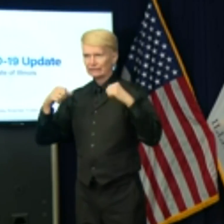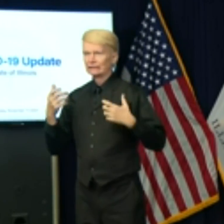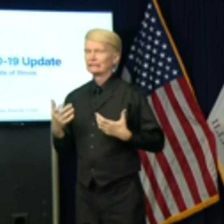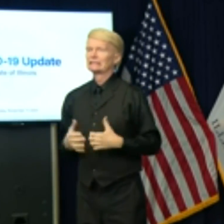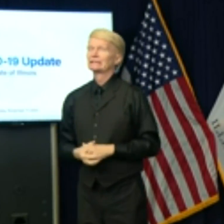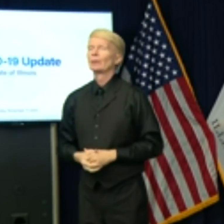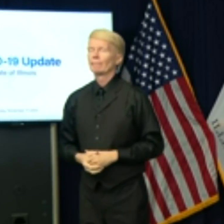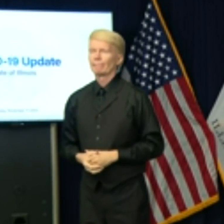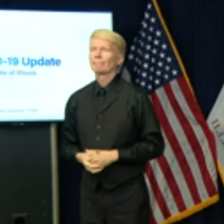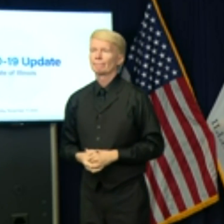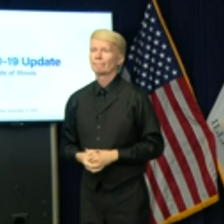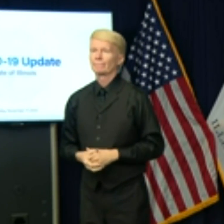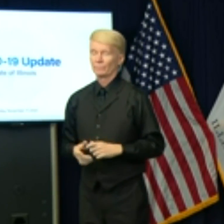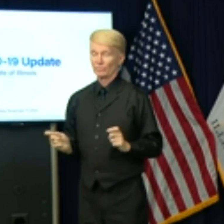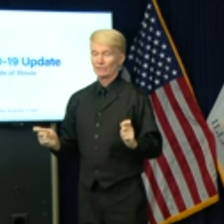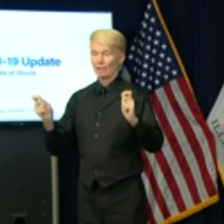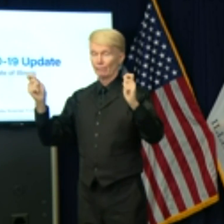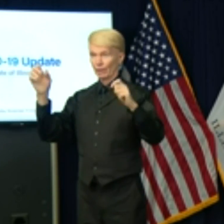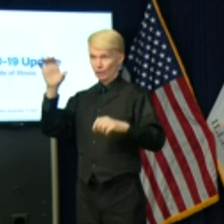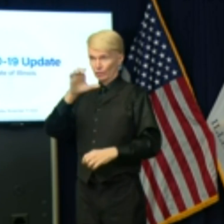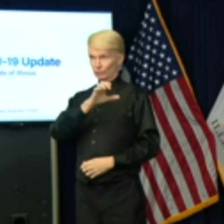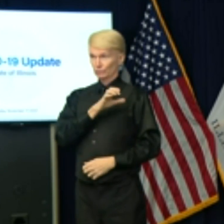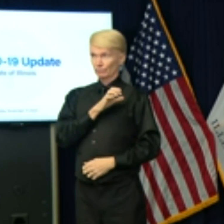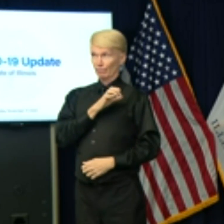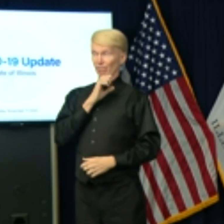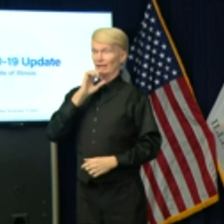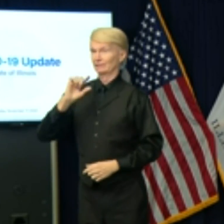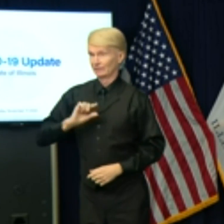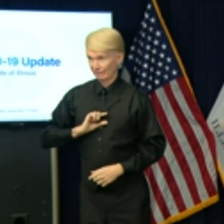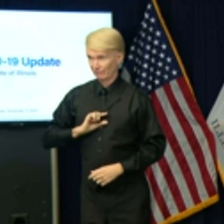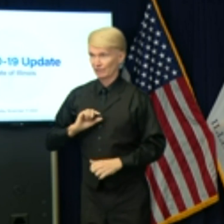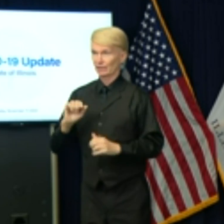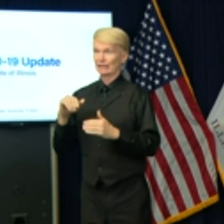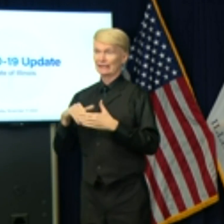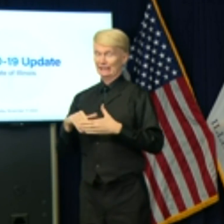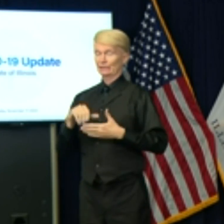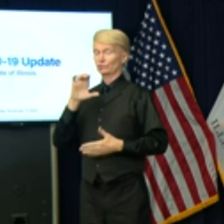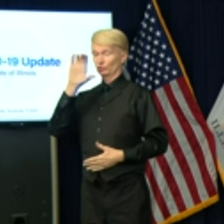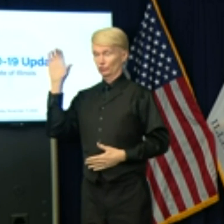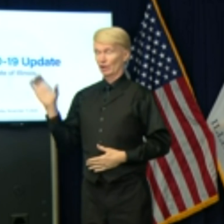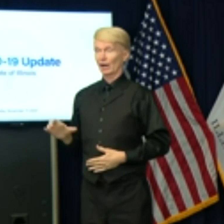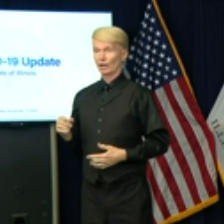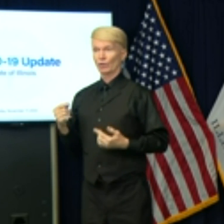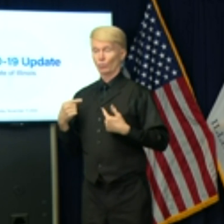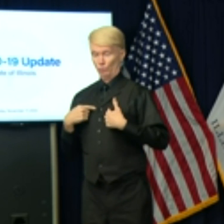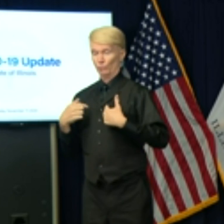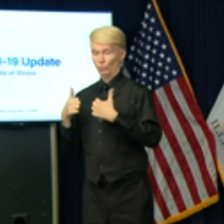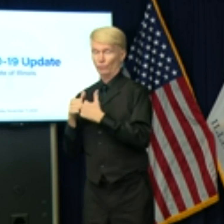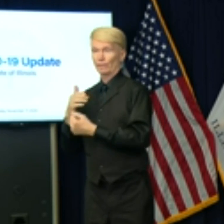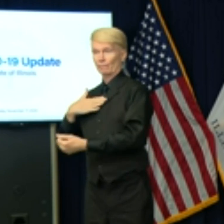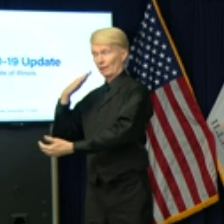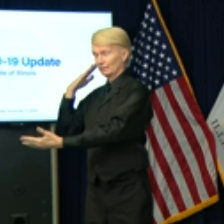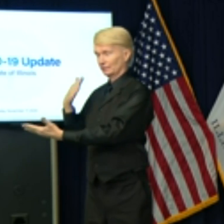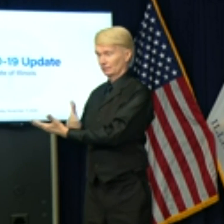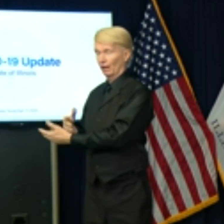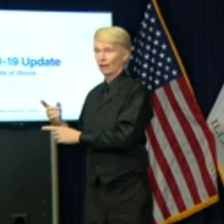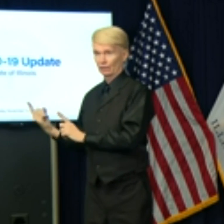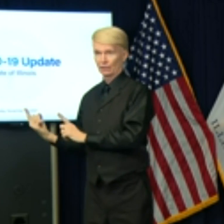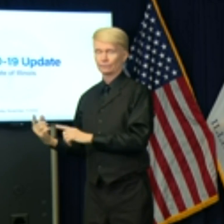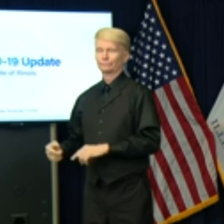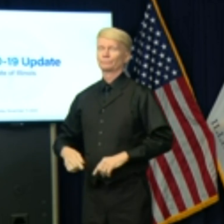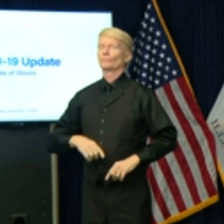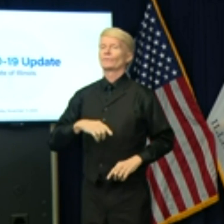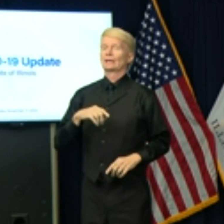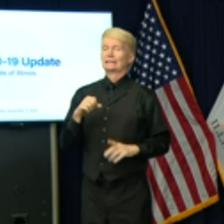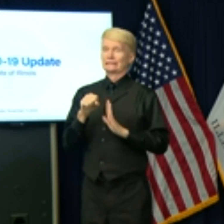I will be celebrating Thanksgiving in Chicago with our son. Our state is at a crisis point when it